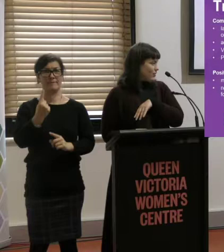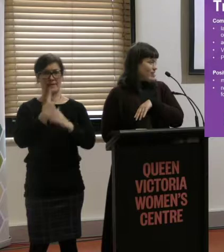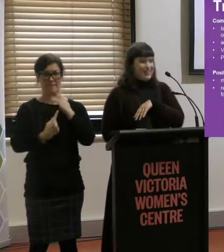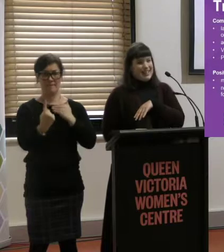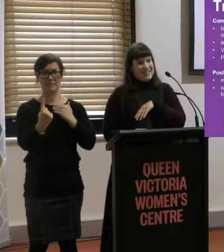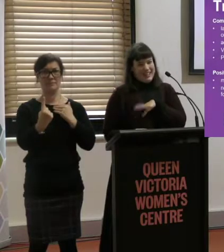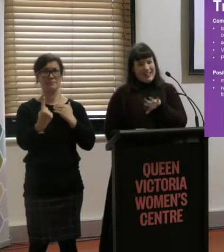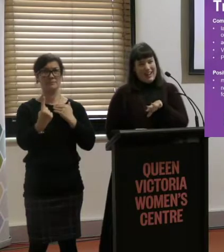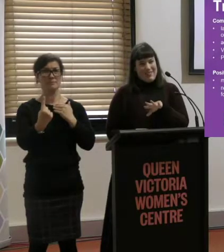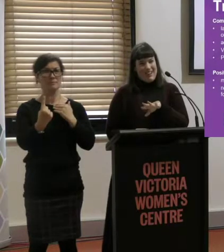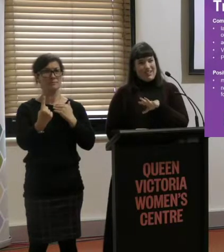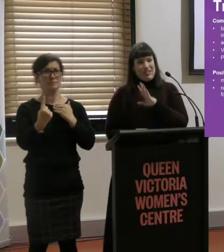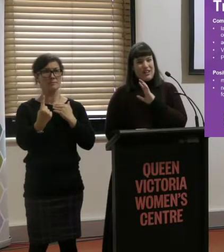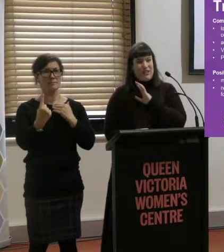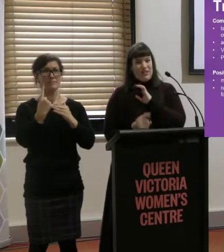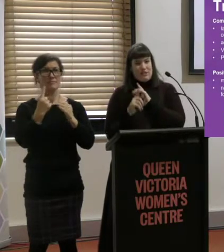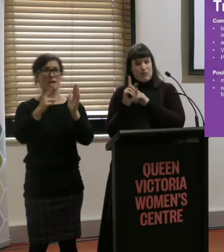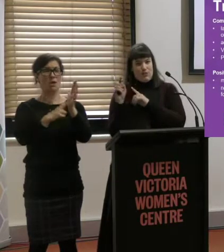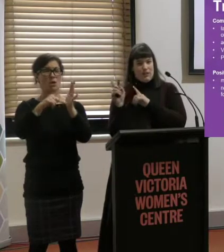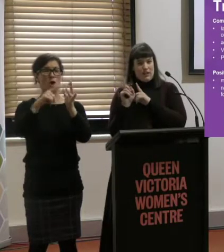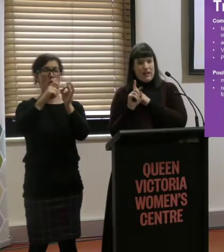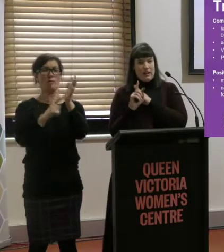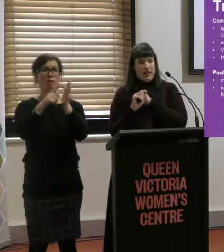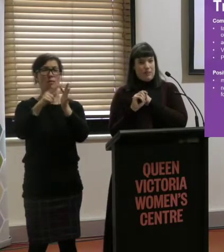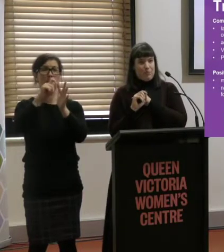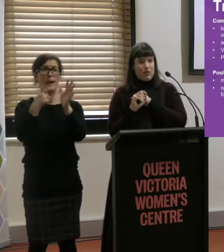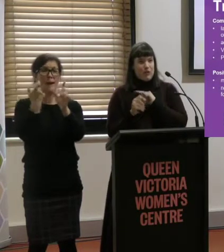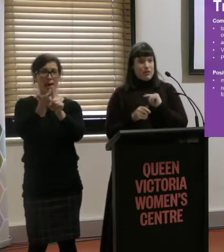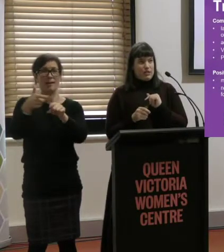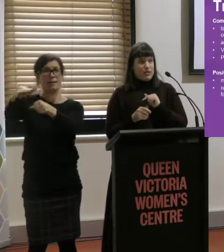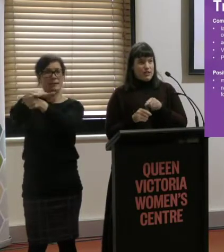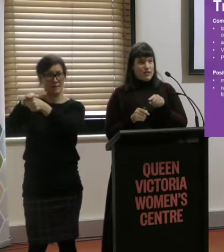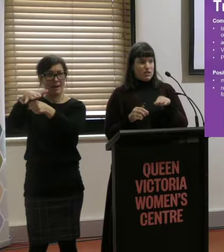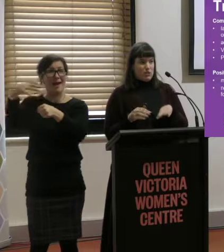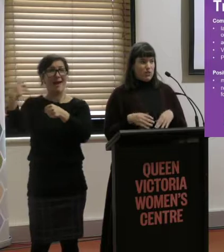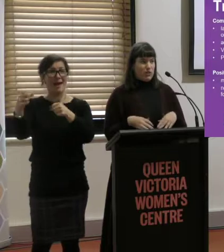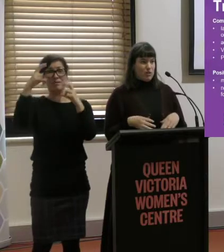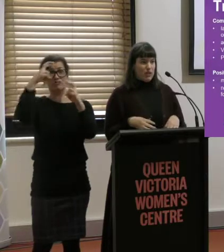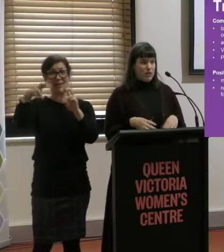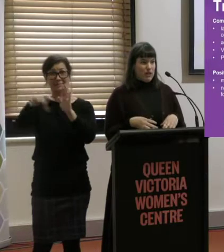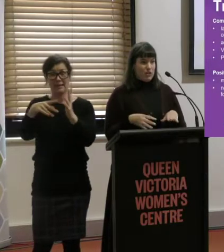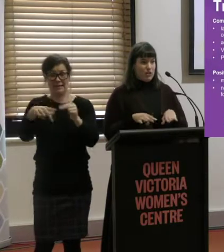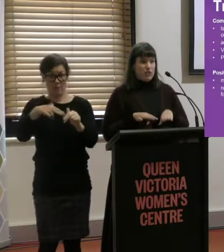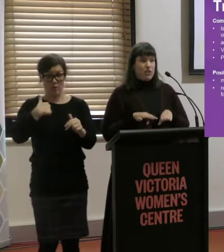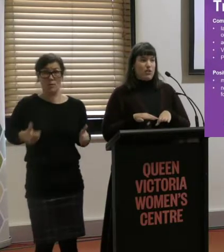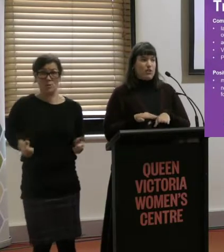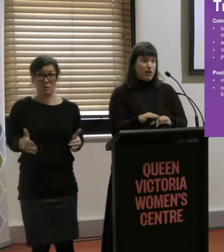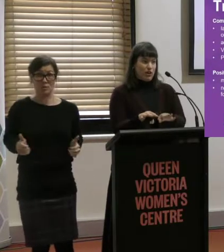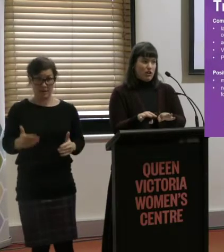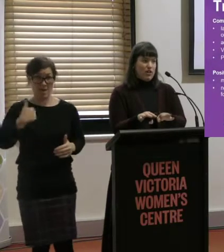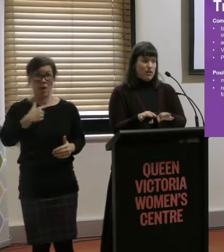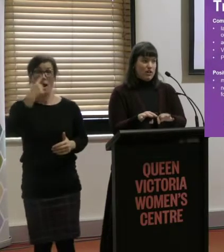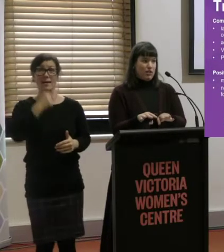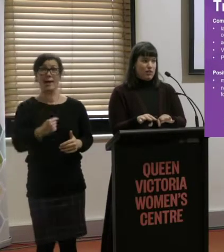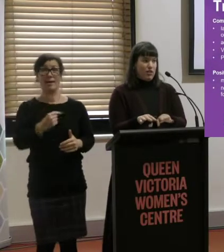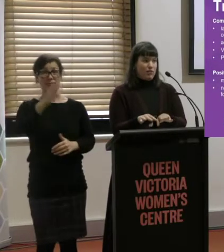I'm not sure. Yeah. So there's a few on that line, a few train stations where if you're in a wheelchair, you can actually go straight